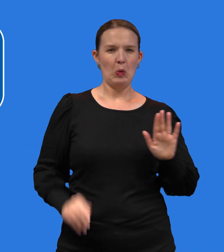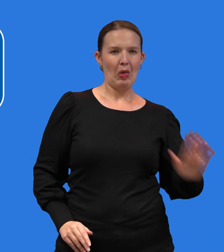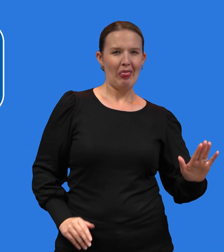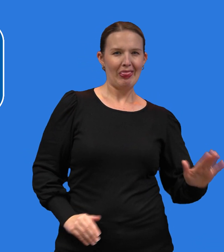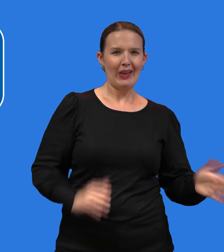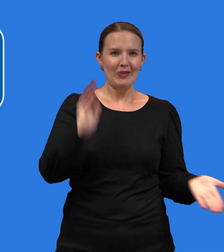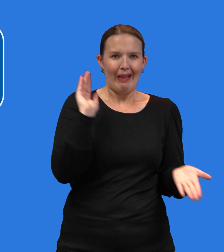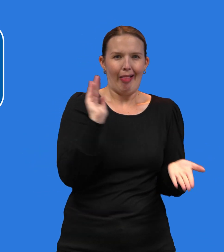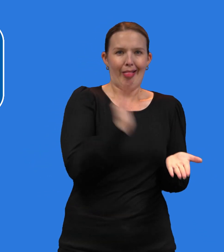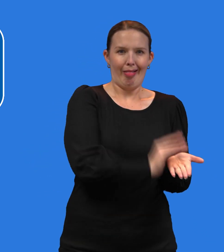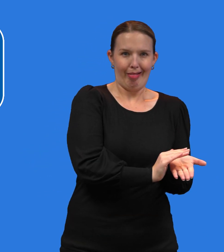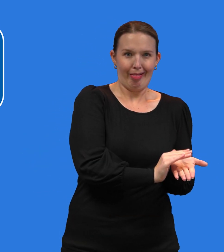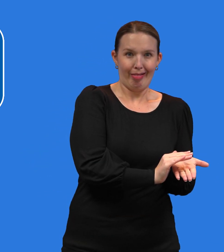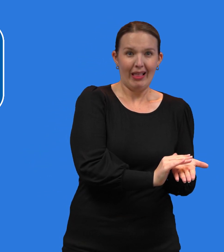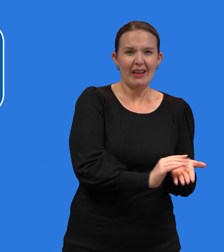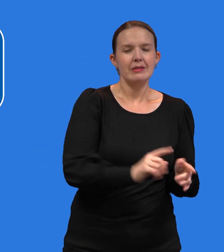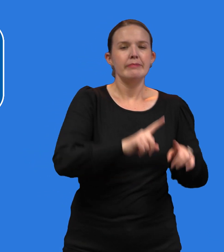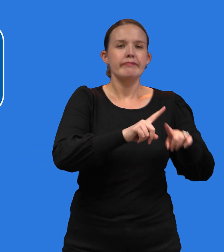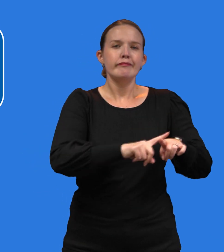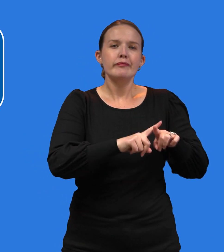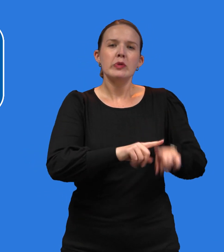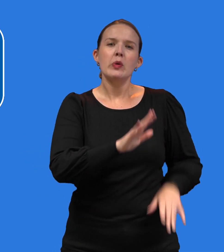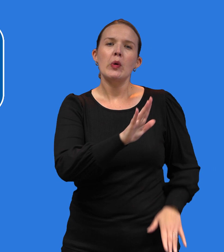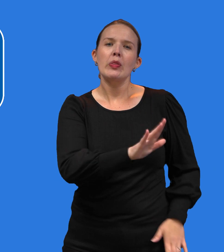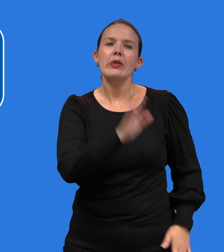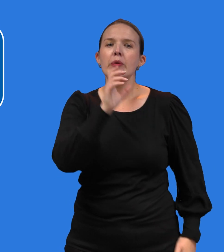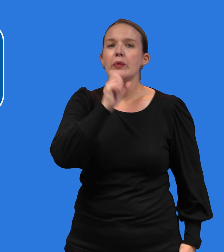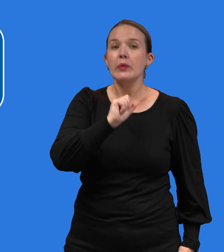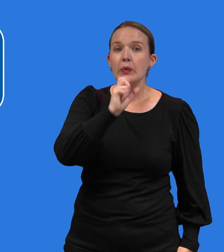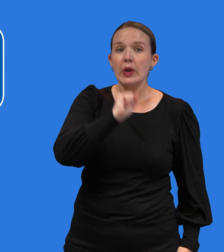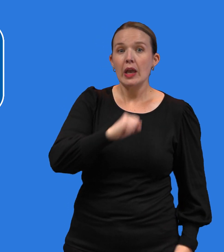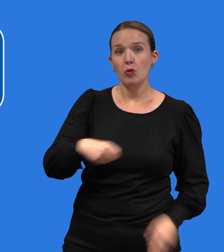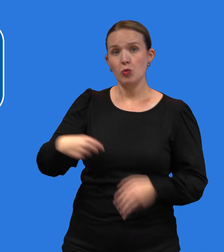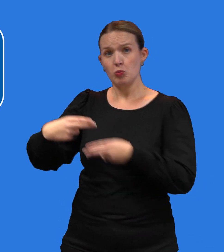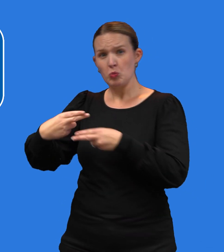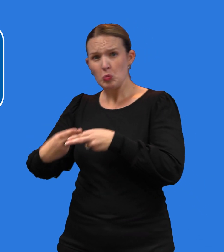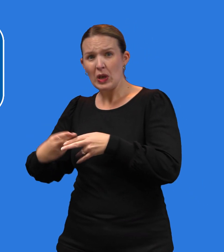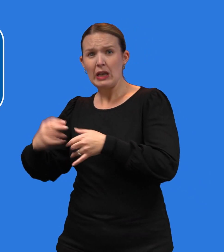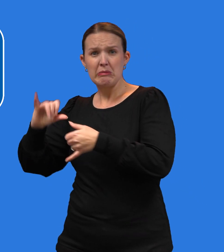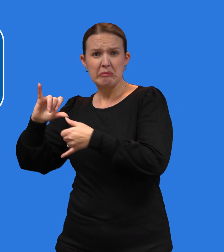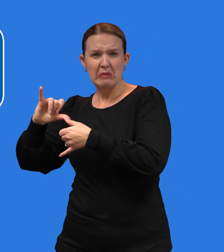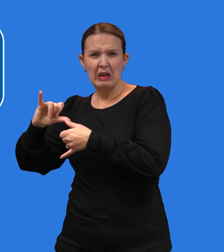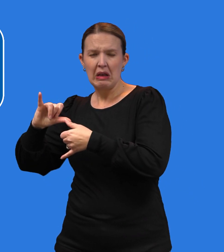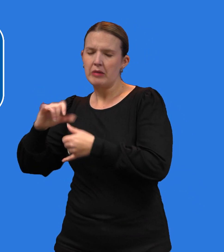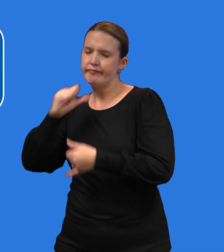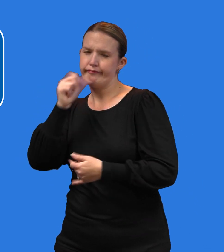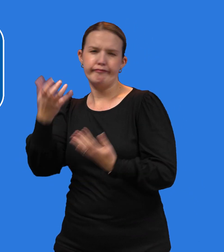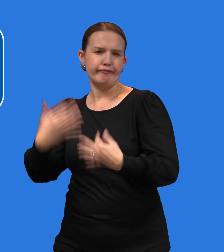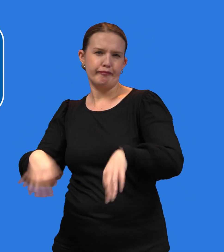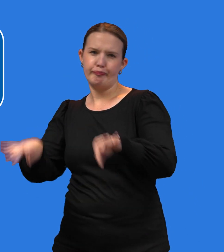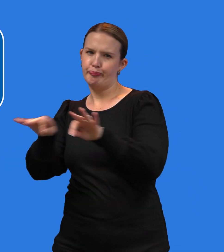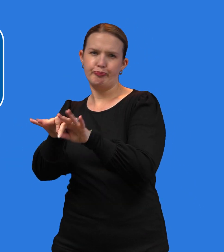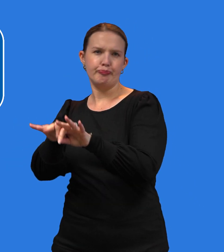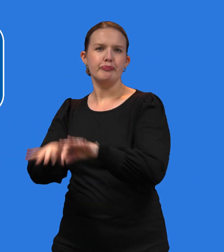COVID-19 vaccine dosage is based on the child's age on the day of vaccination,